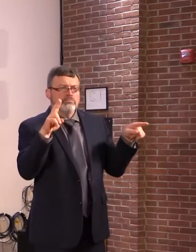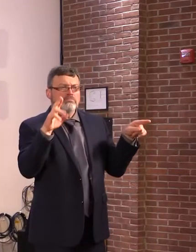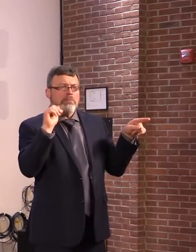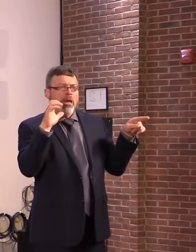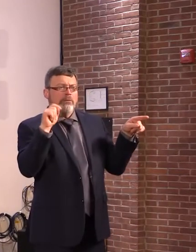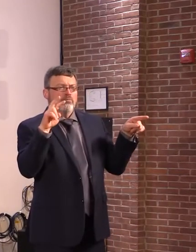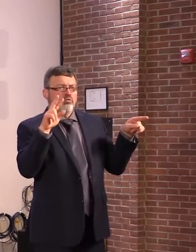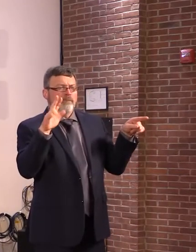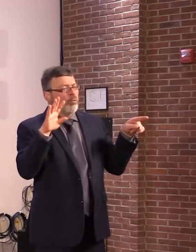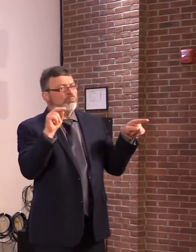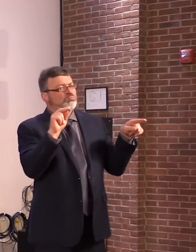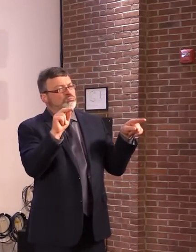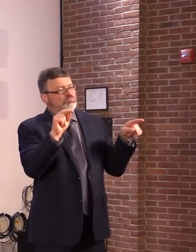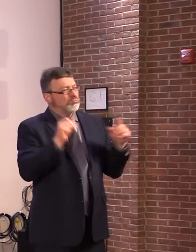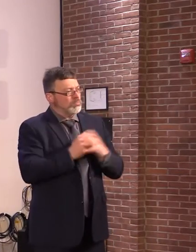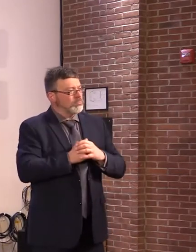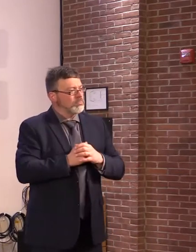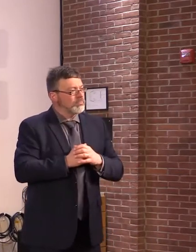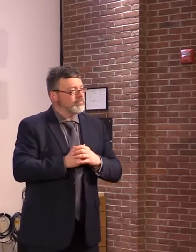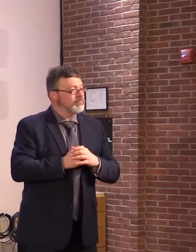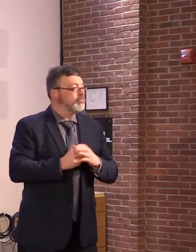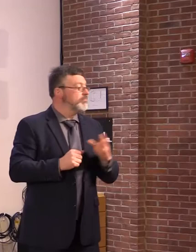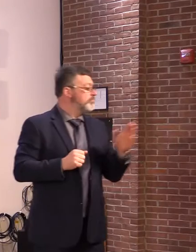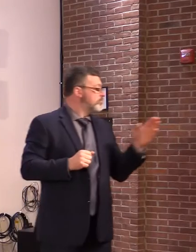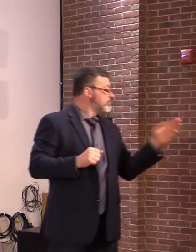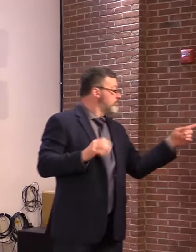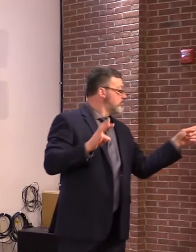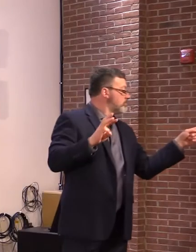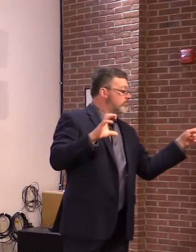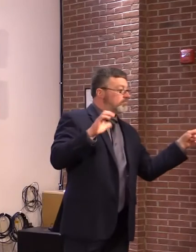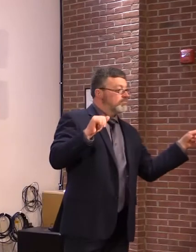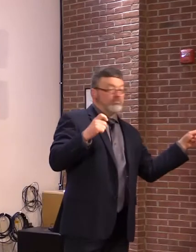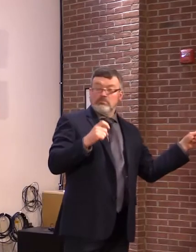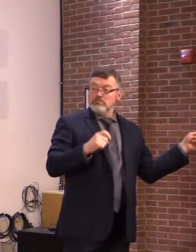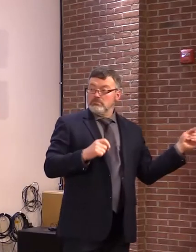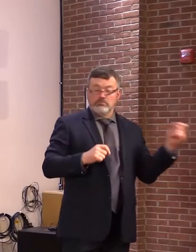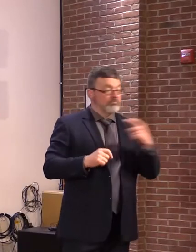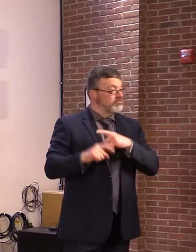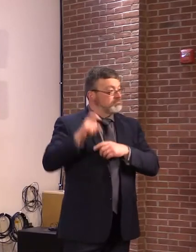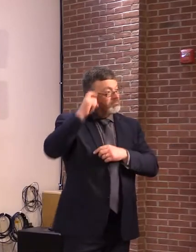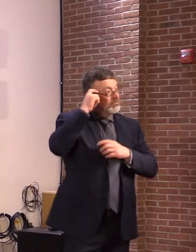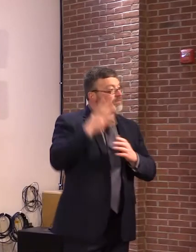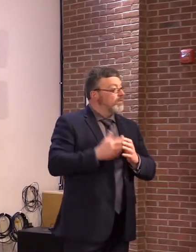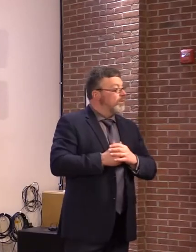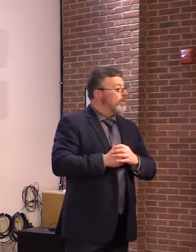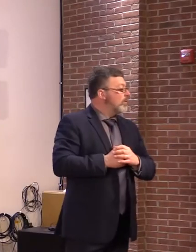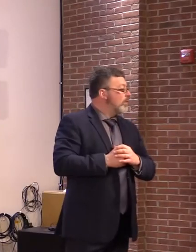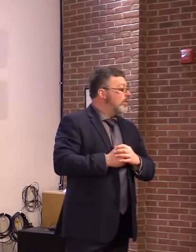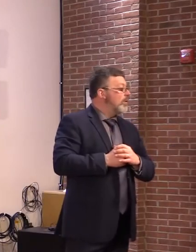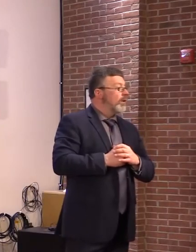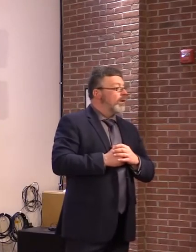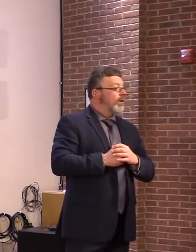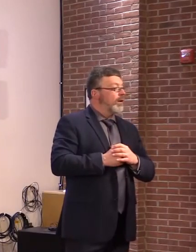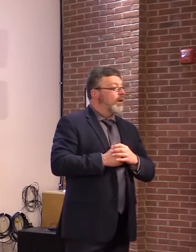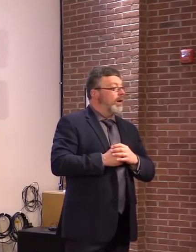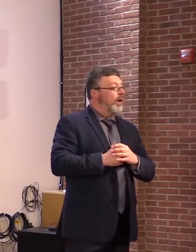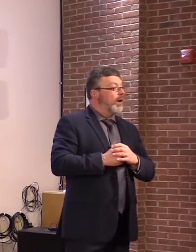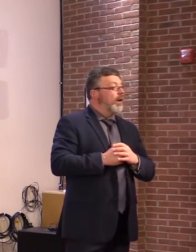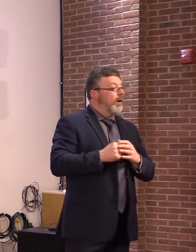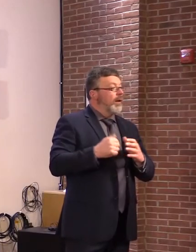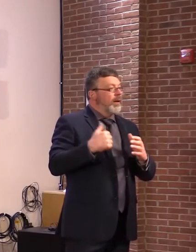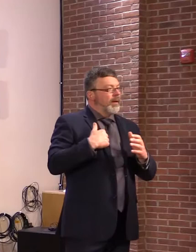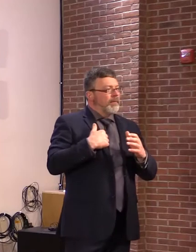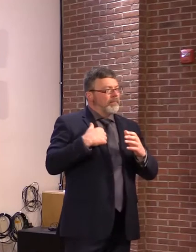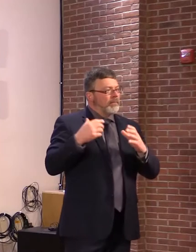Governor Scott, how do you feel about your veto on just-called evictions in Burlington being sustained in the House earlier today to follow up to the members? Well, again,